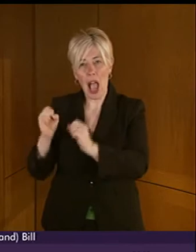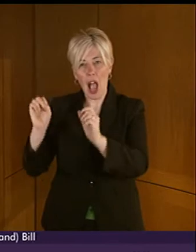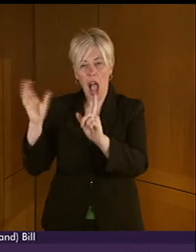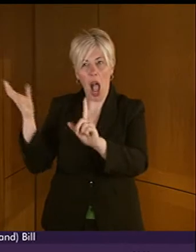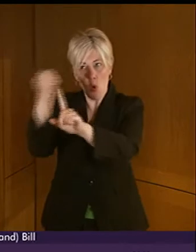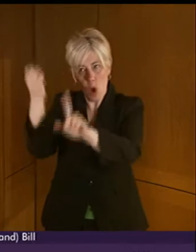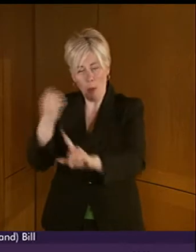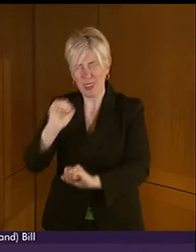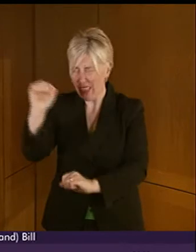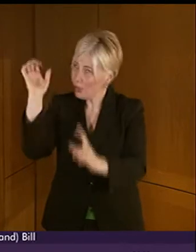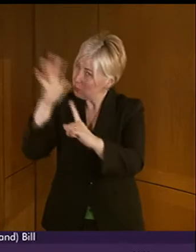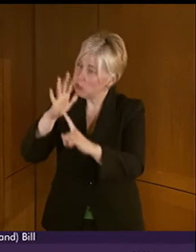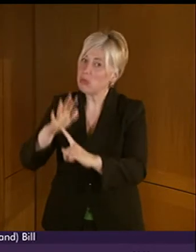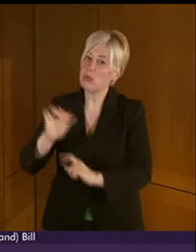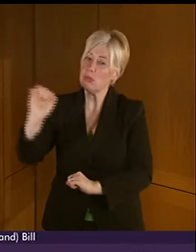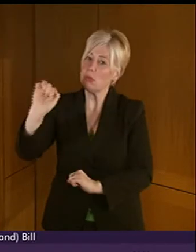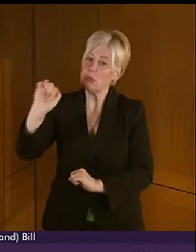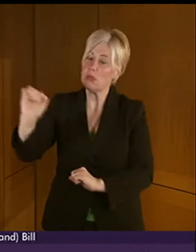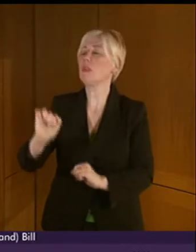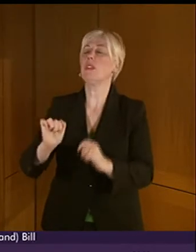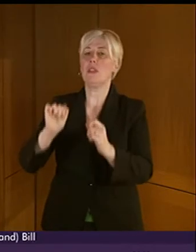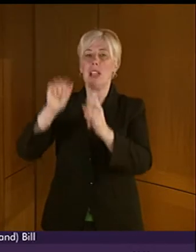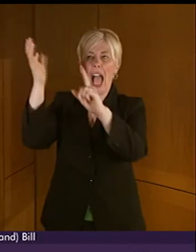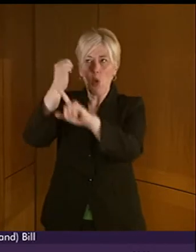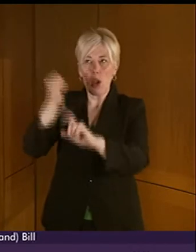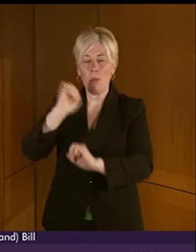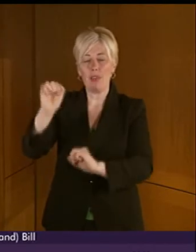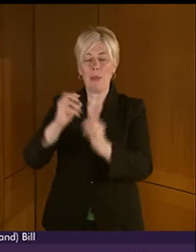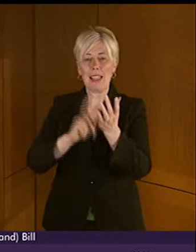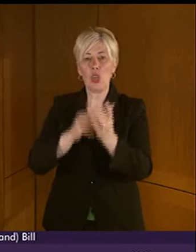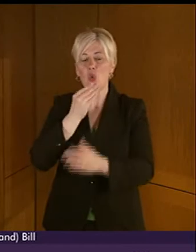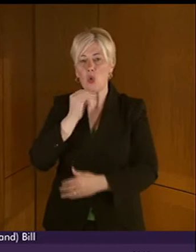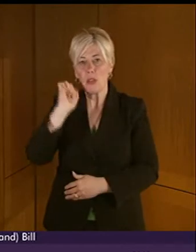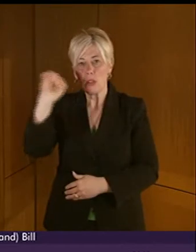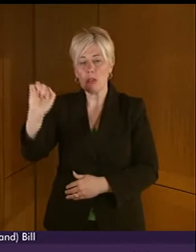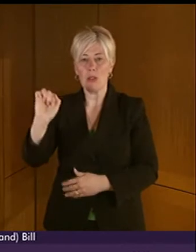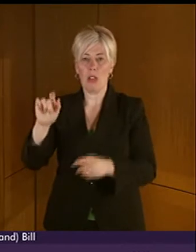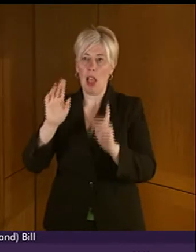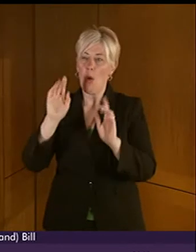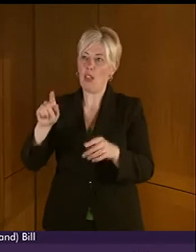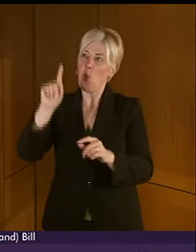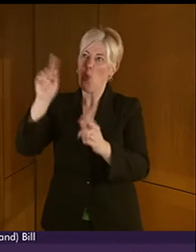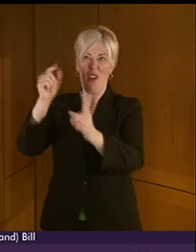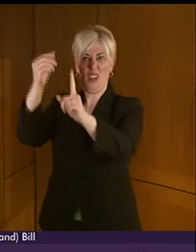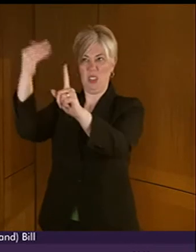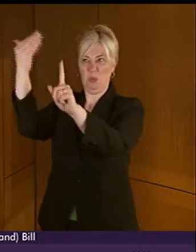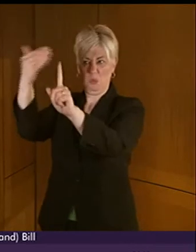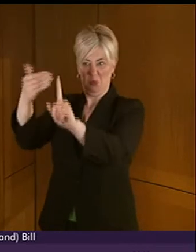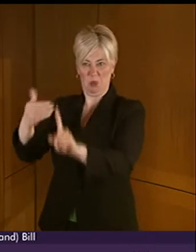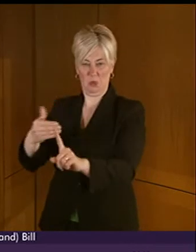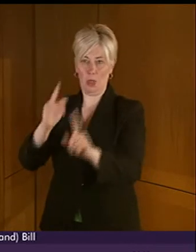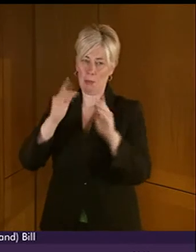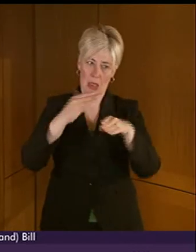The development of planned outcomes with regard to BSL use and the deaf community must be matched by actions by those accepted